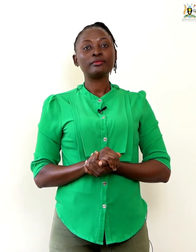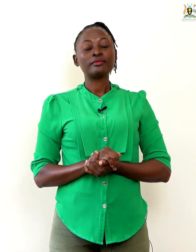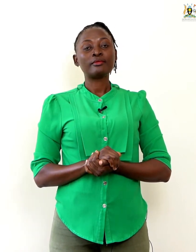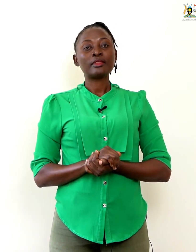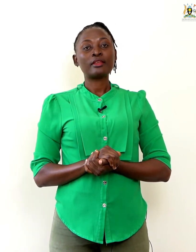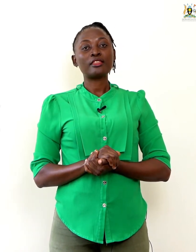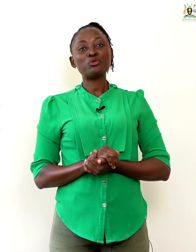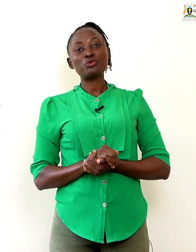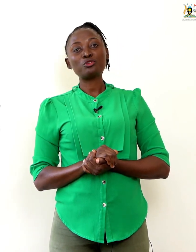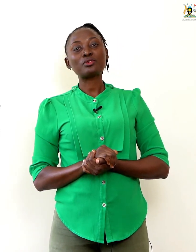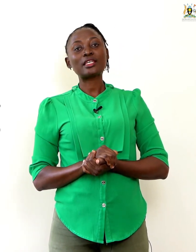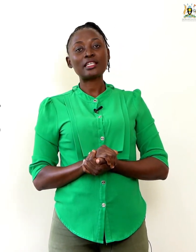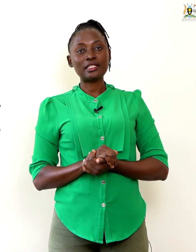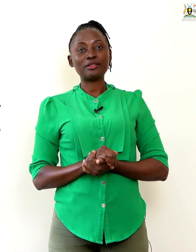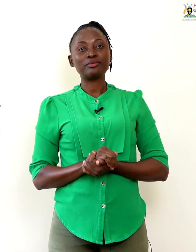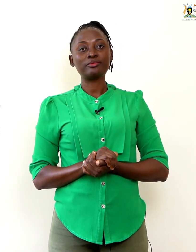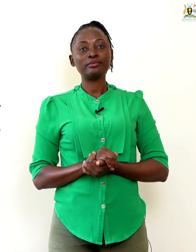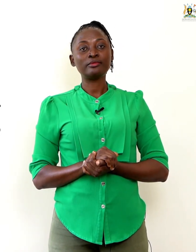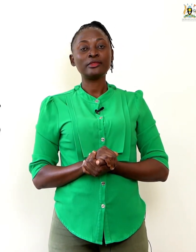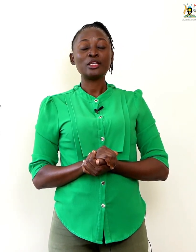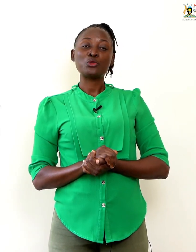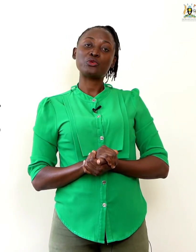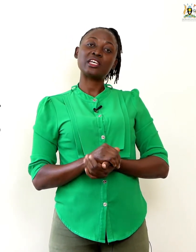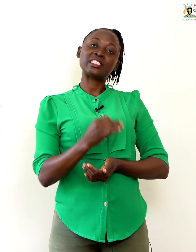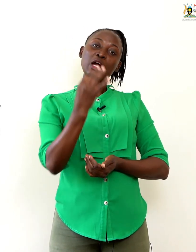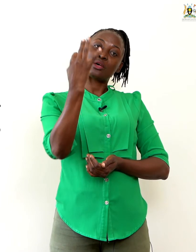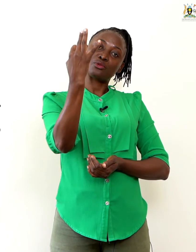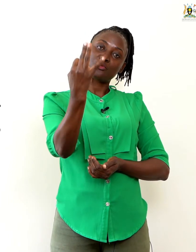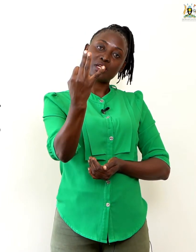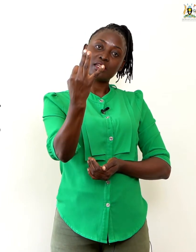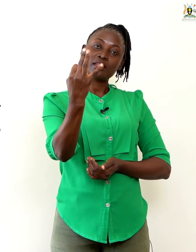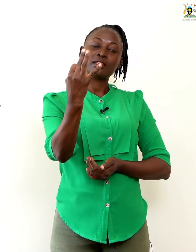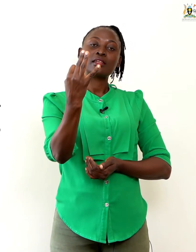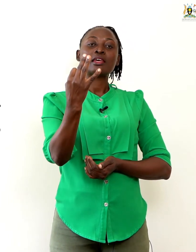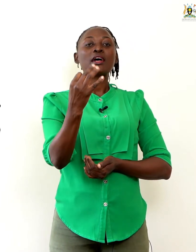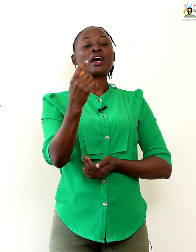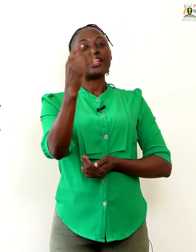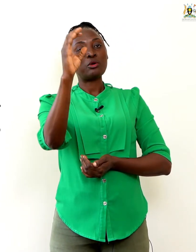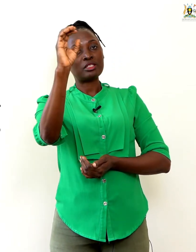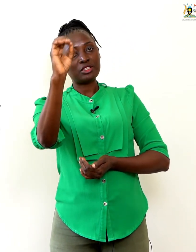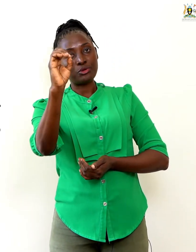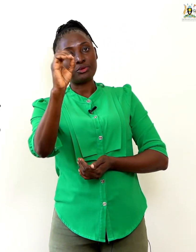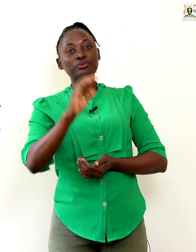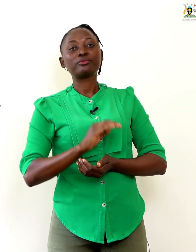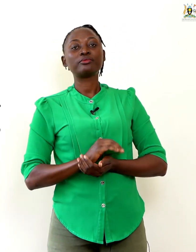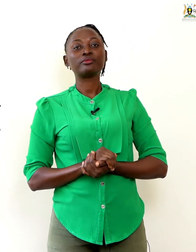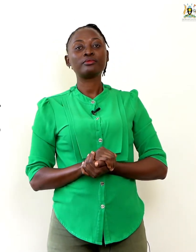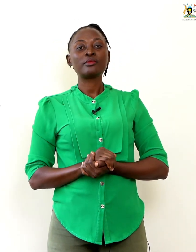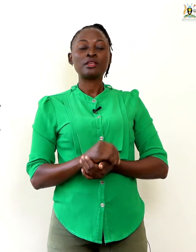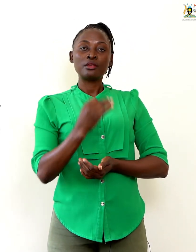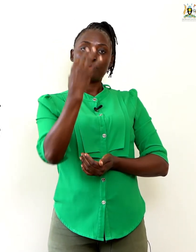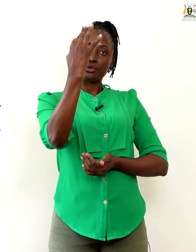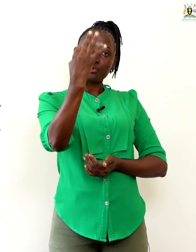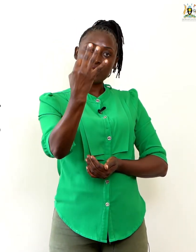Then we go to 30. We get our 3 and our 0. 3,